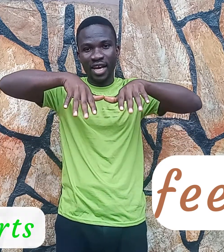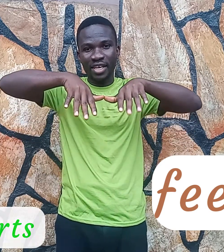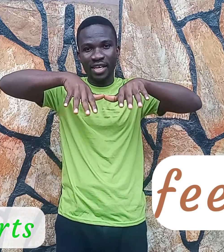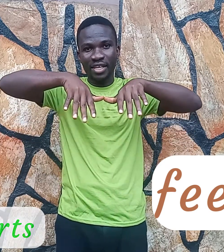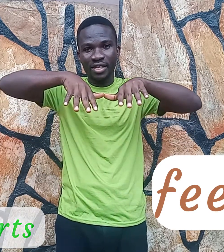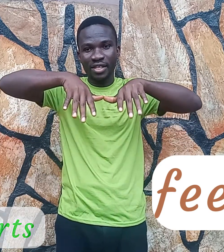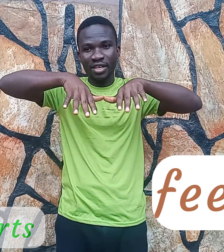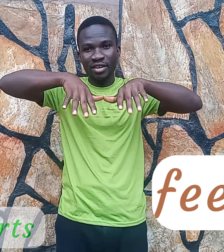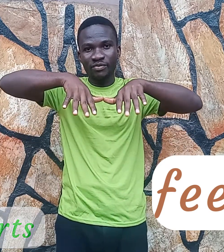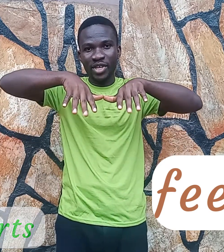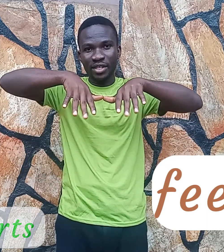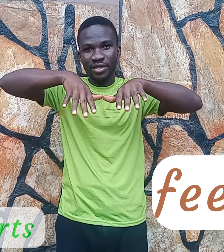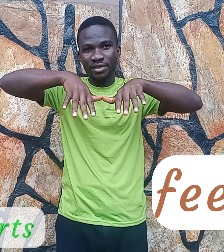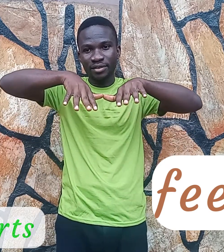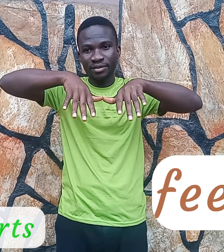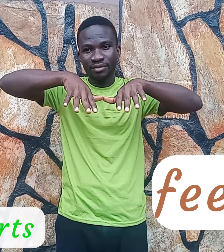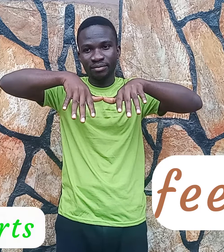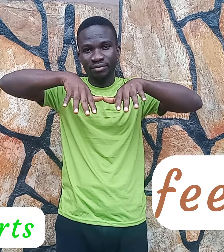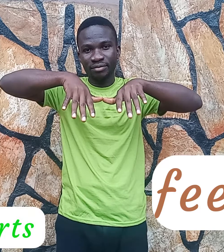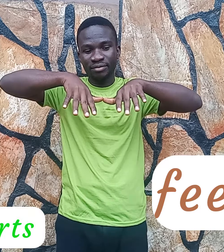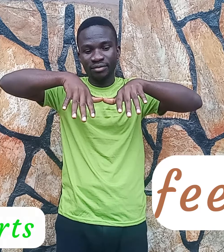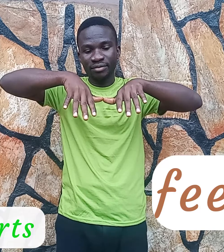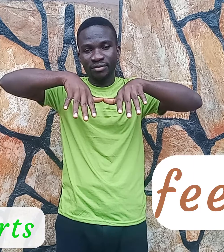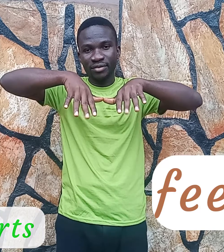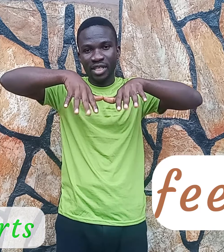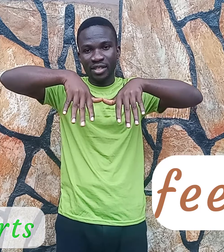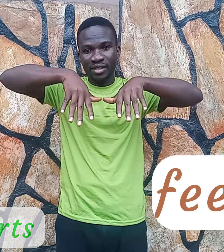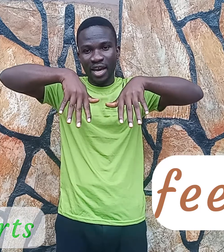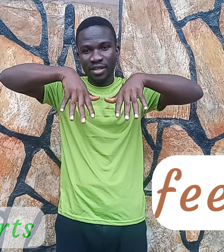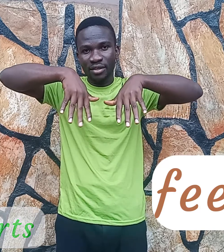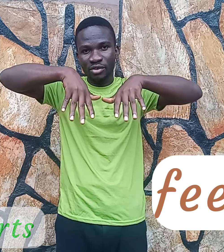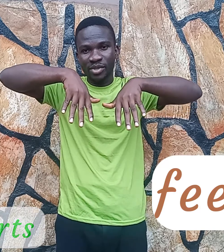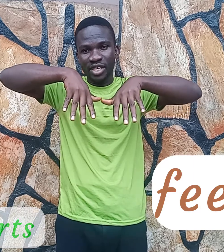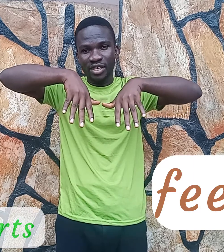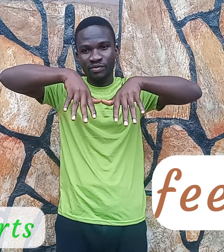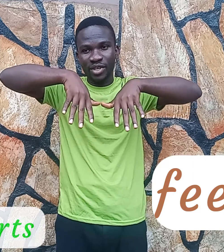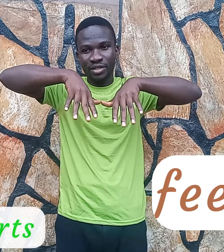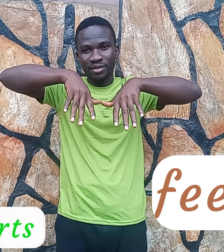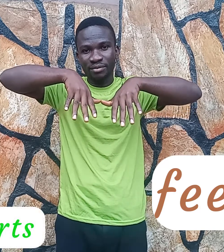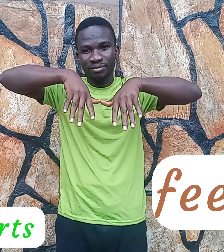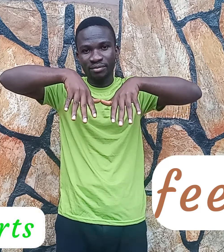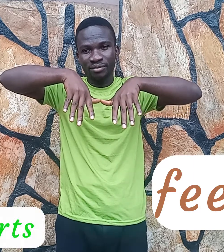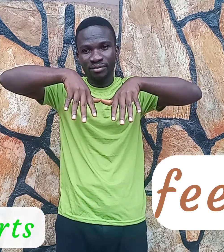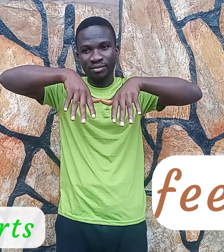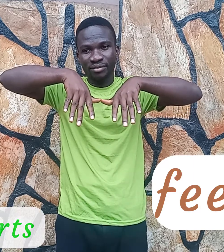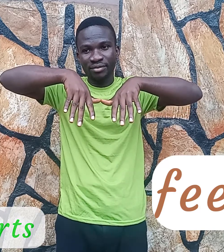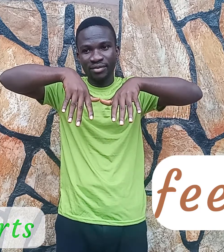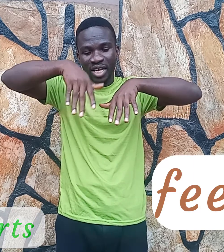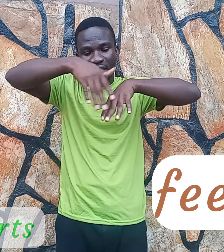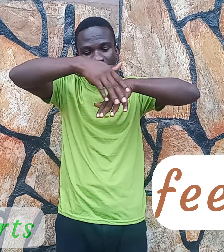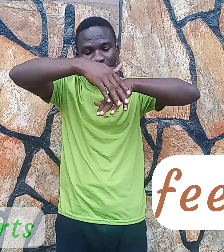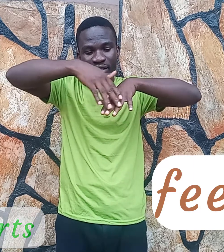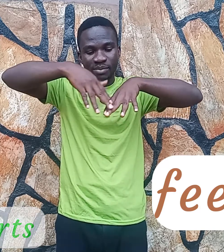are the feet. This sign represents the feet. toes. then the